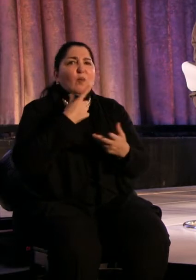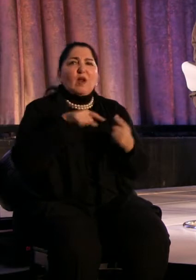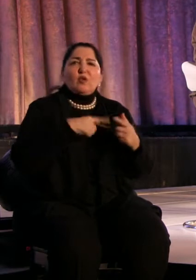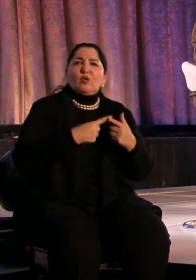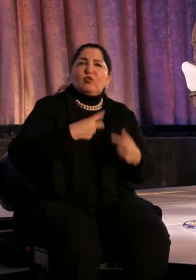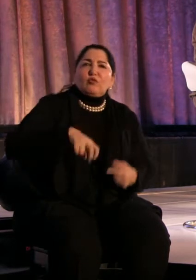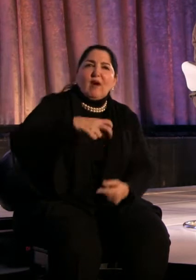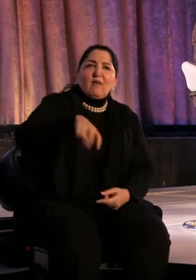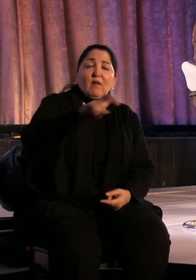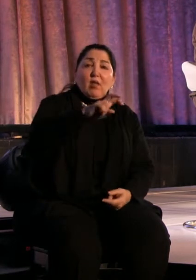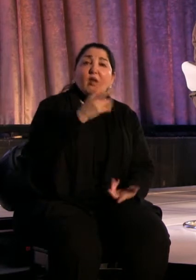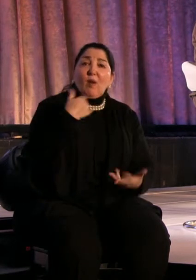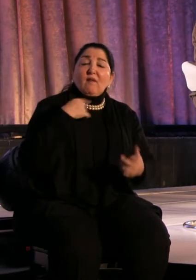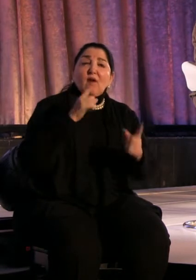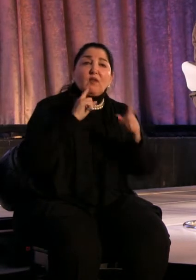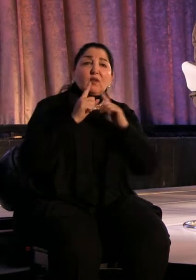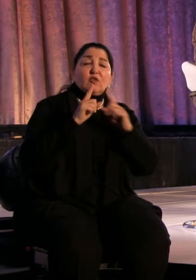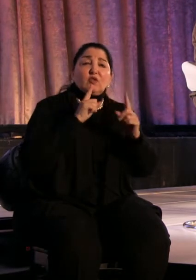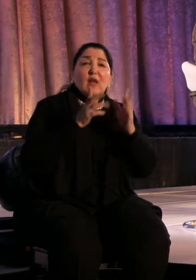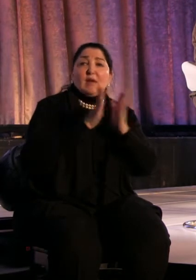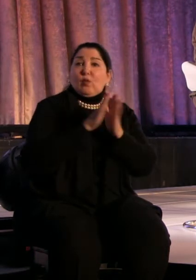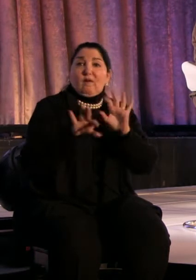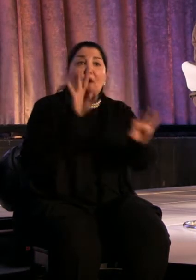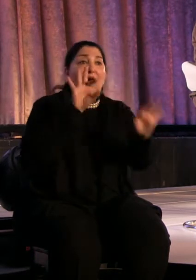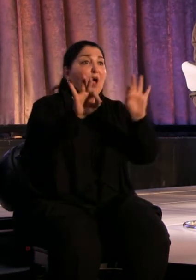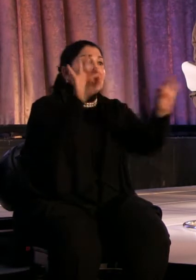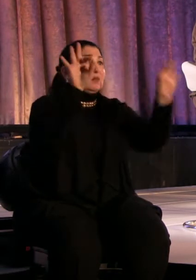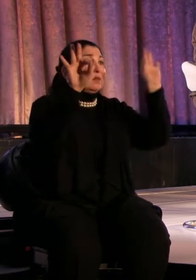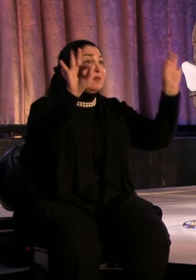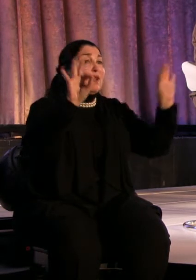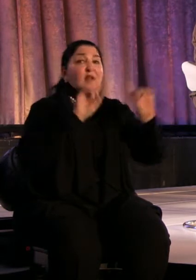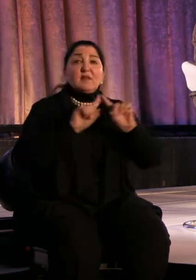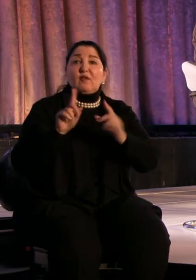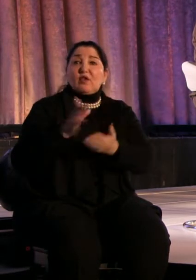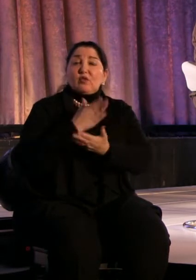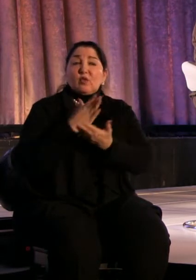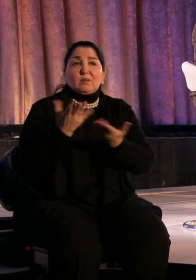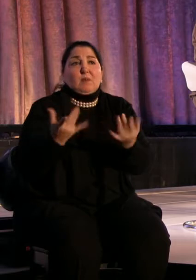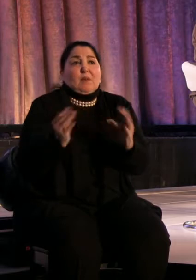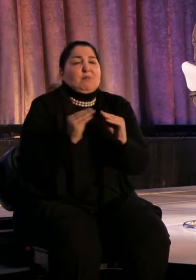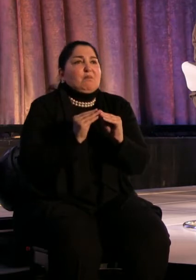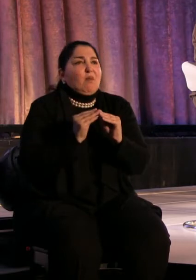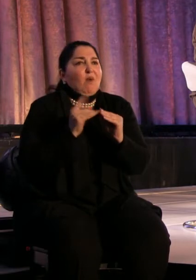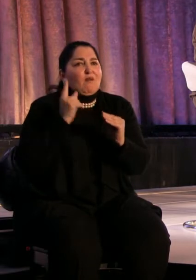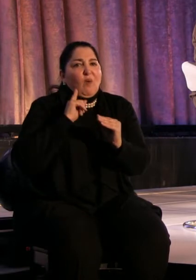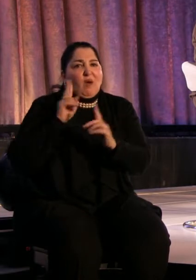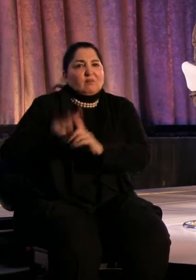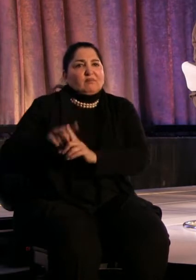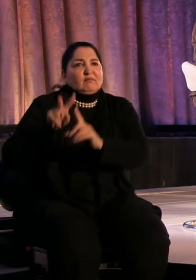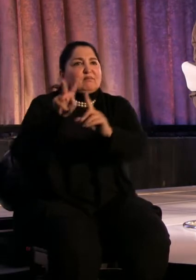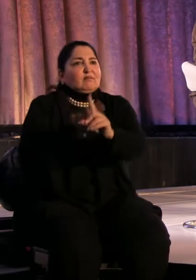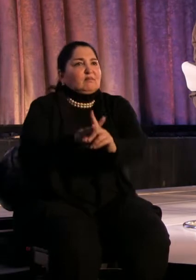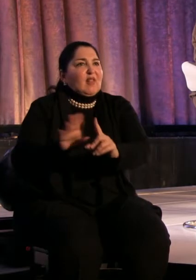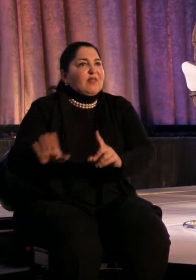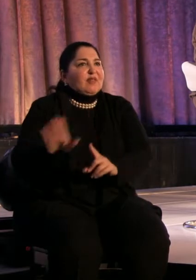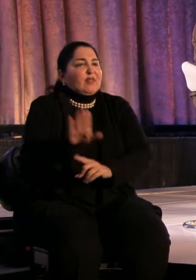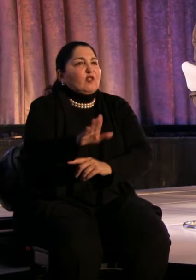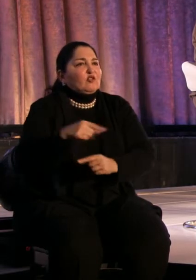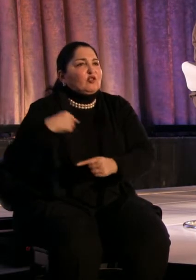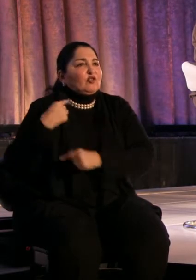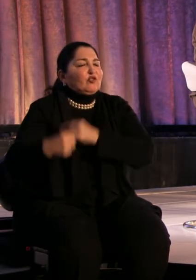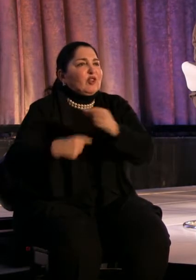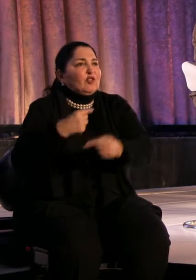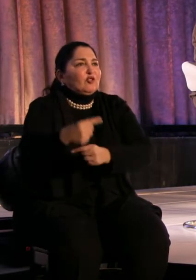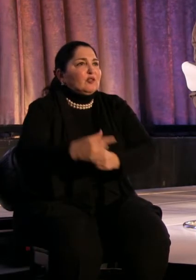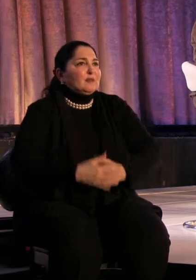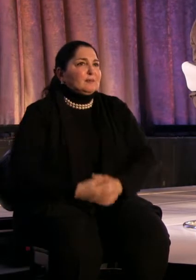talking about or asking and finding even songs that might be more, that are contemporary and that are